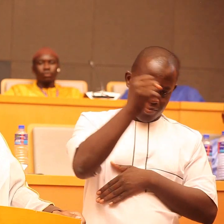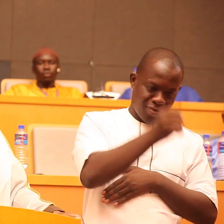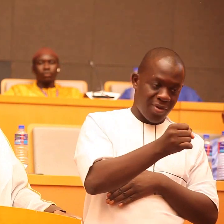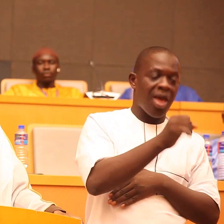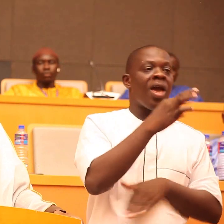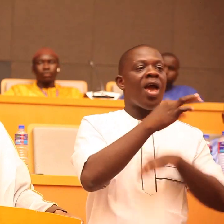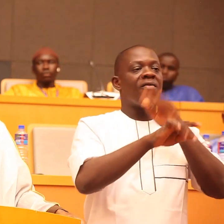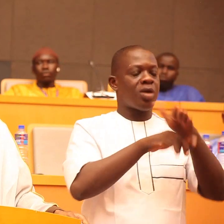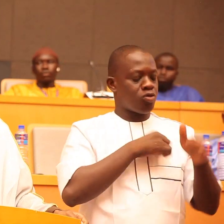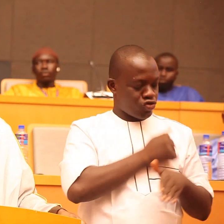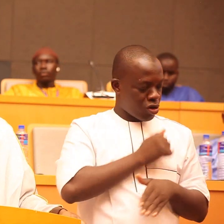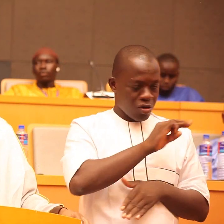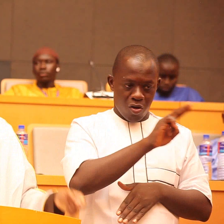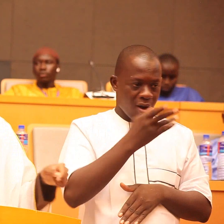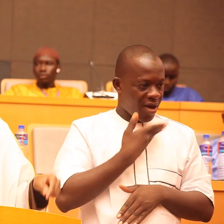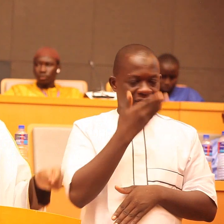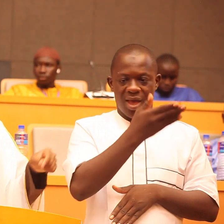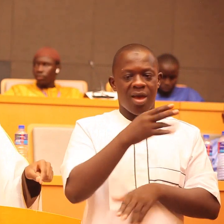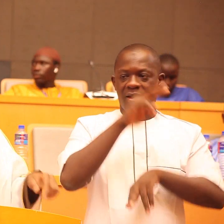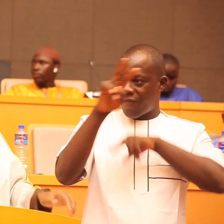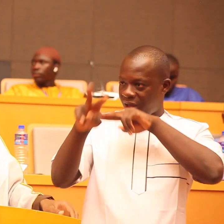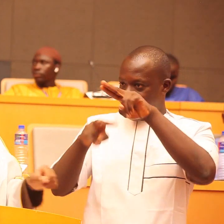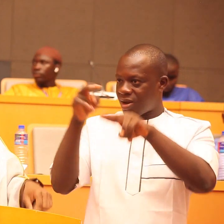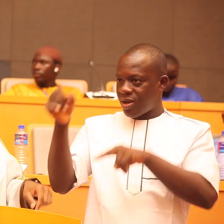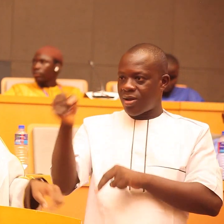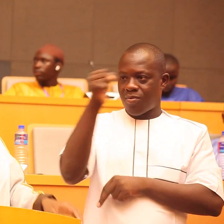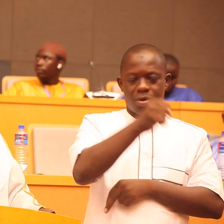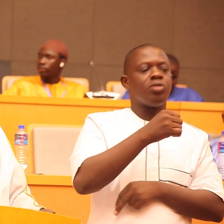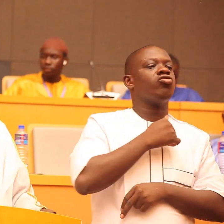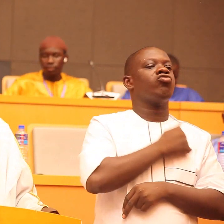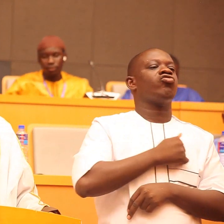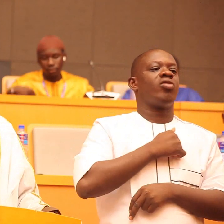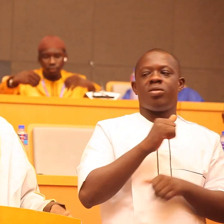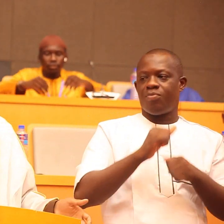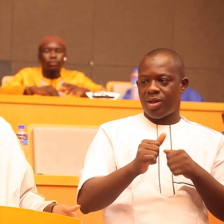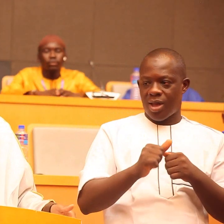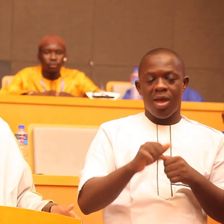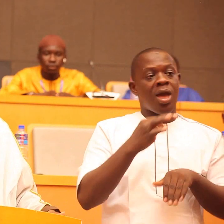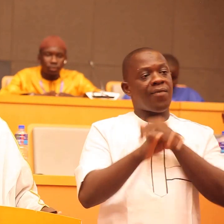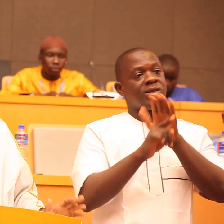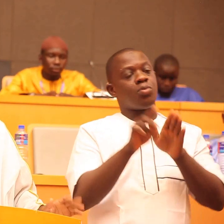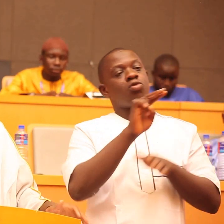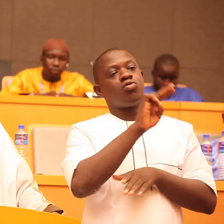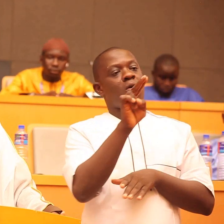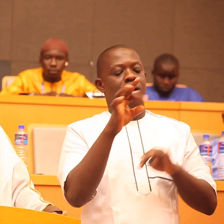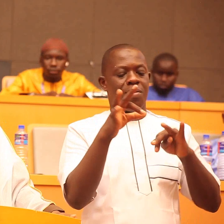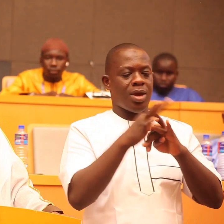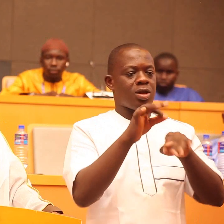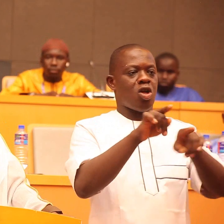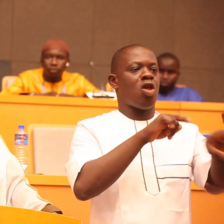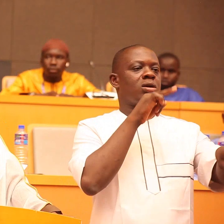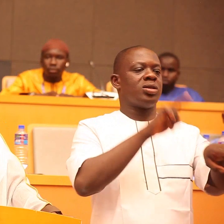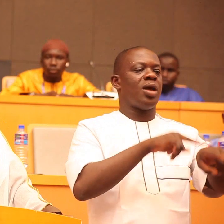if the mercy is not there the same thing go and bring the mercy and bring it back because if not the marriage won't last long